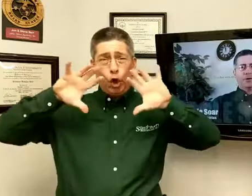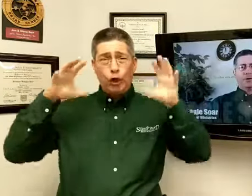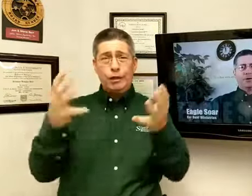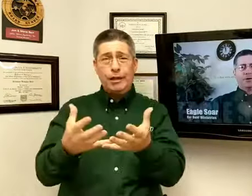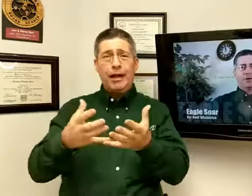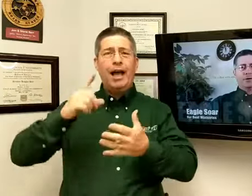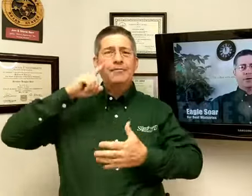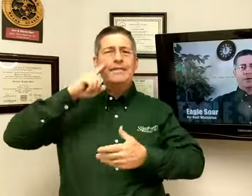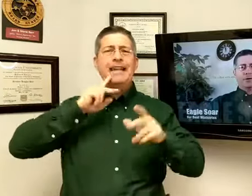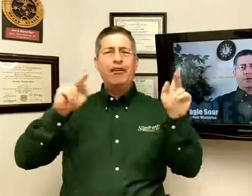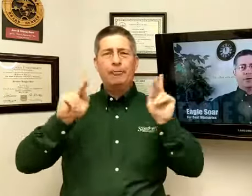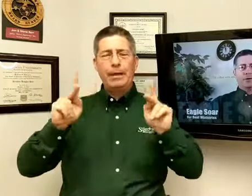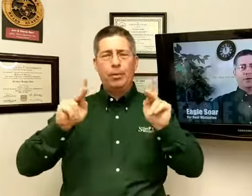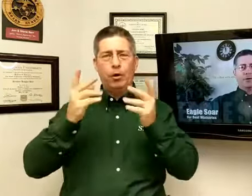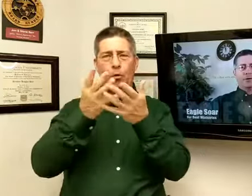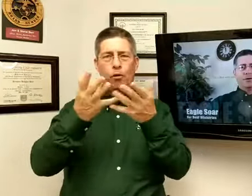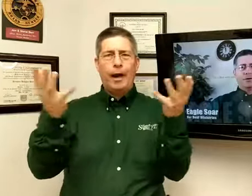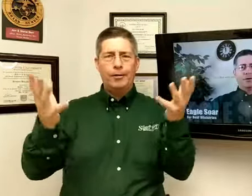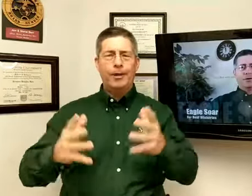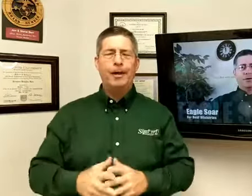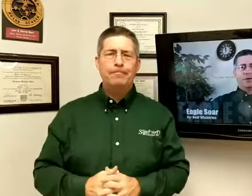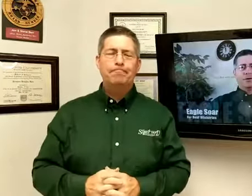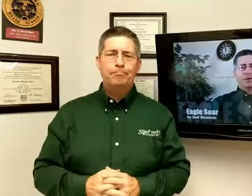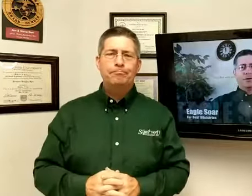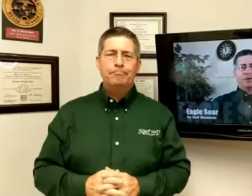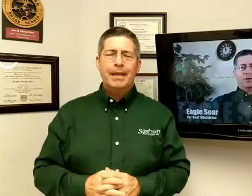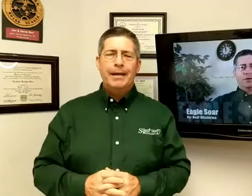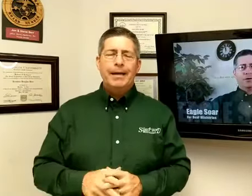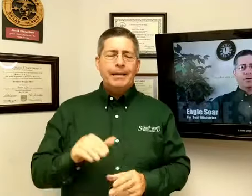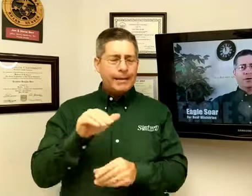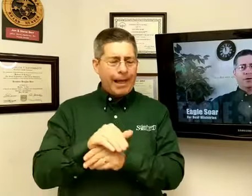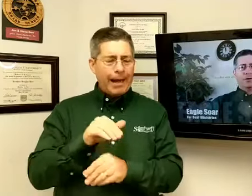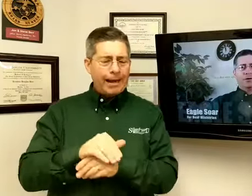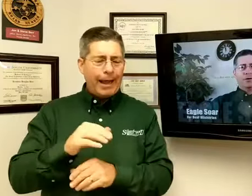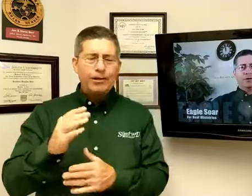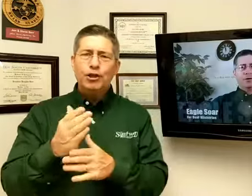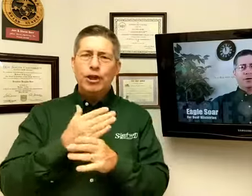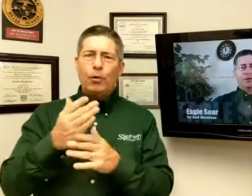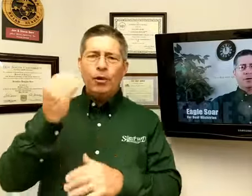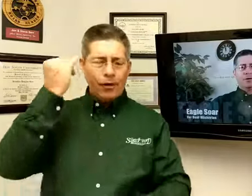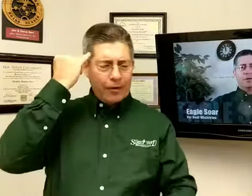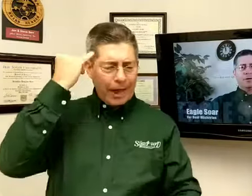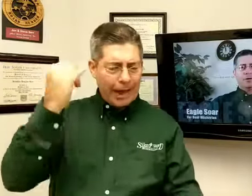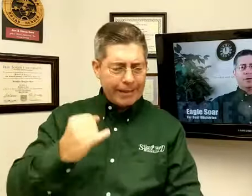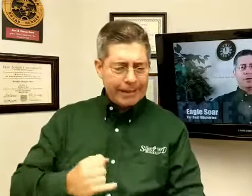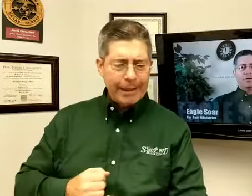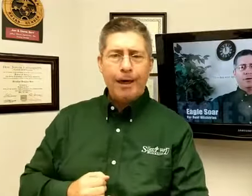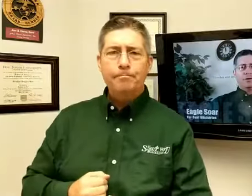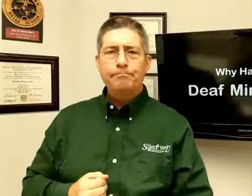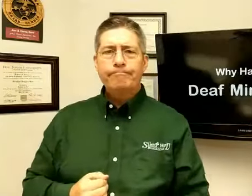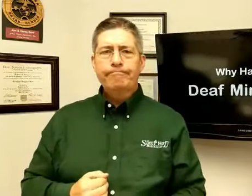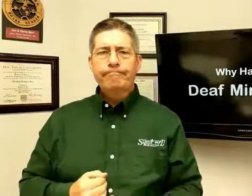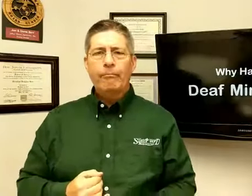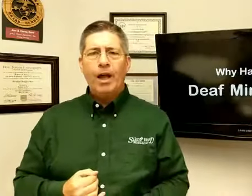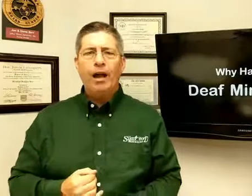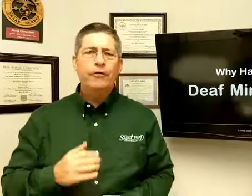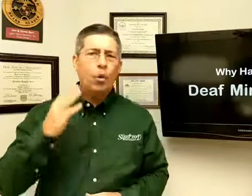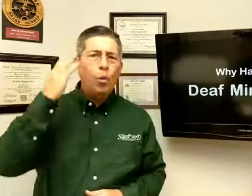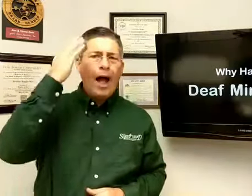of deaf people were out there. Tonight I'd like to share with you the idea of why